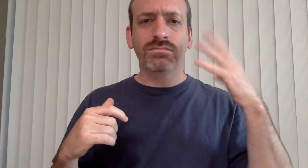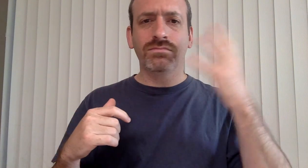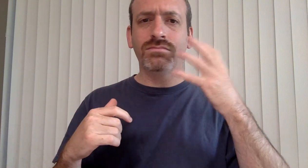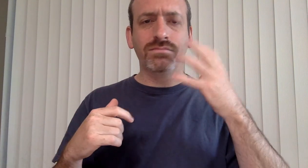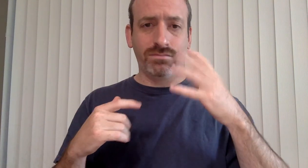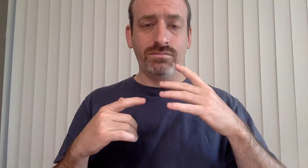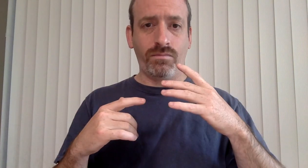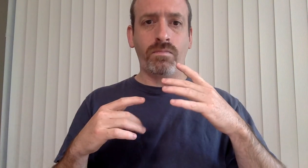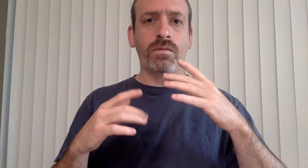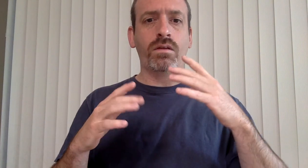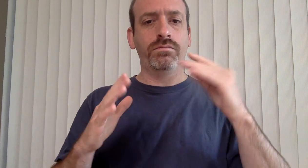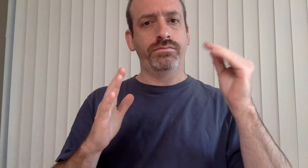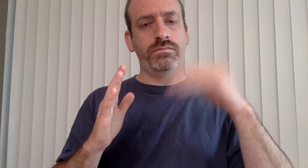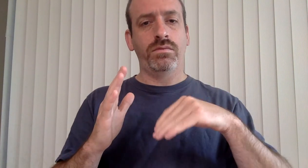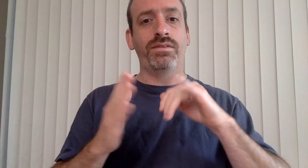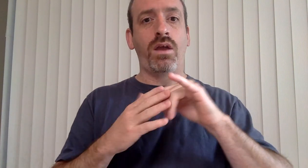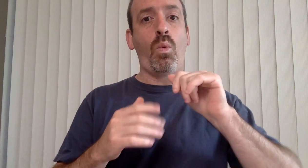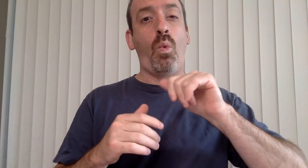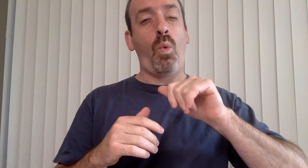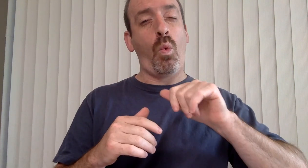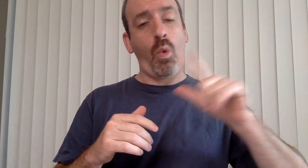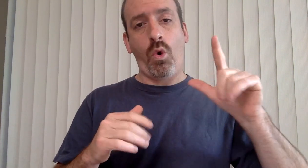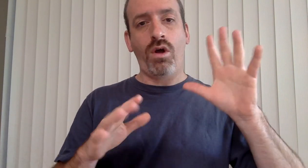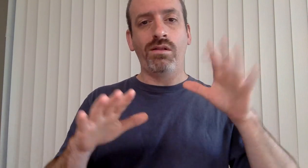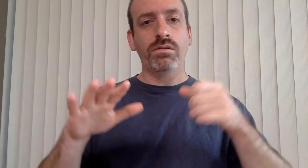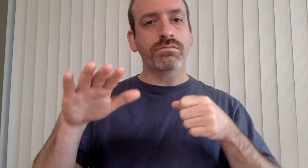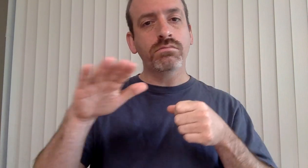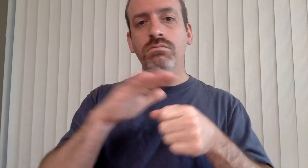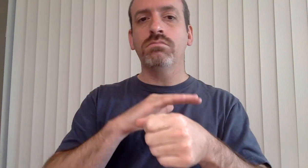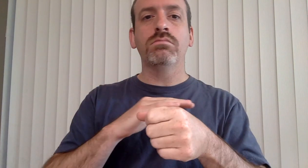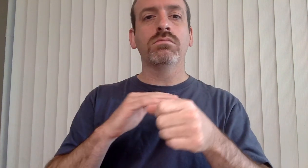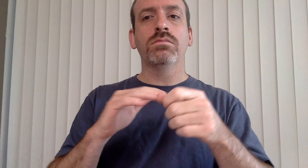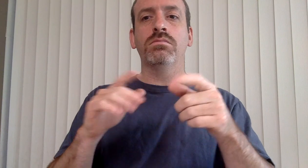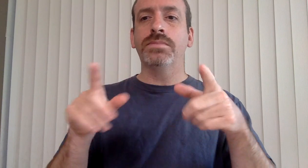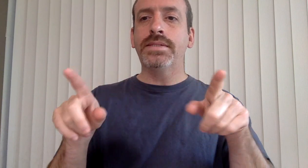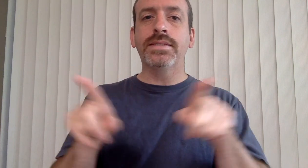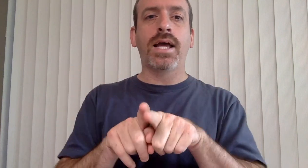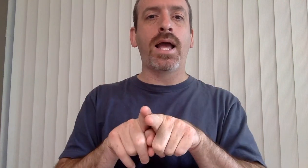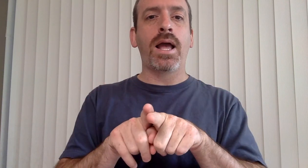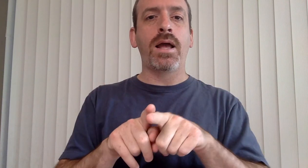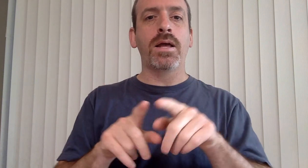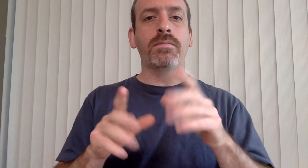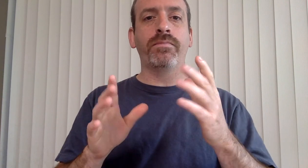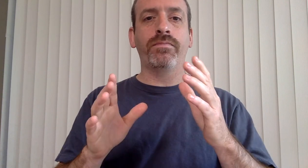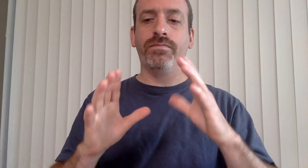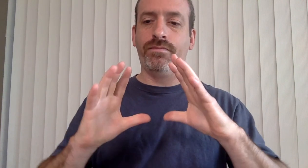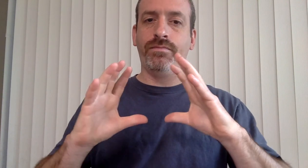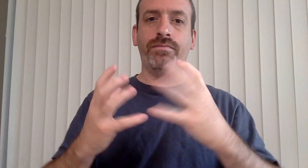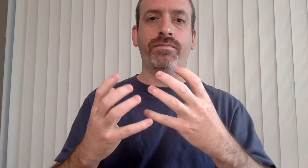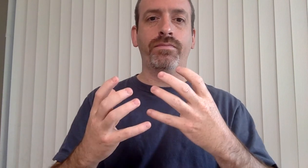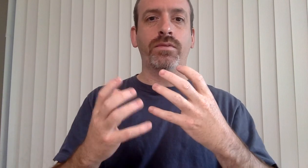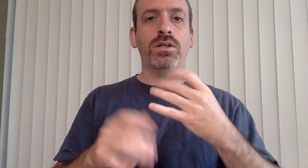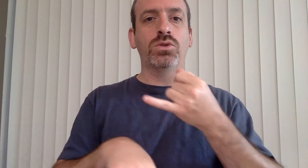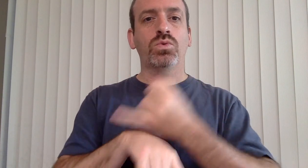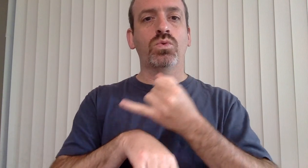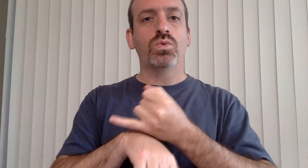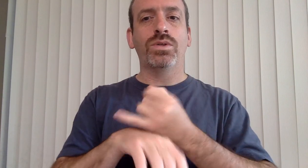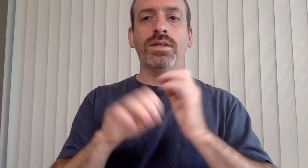Yeah, that random defectless, that flipping kid. Hey, you have me a random. Yeah. Oh,